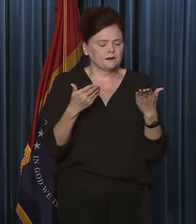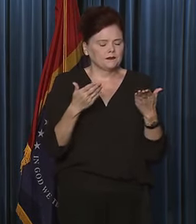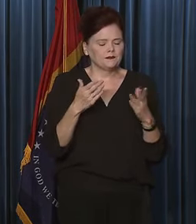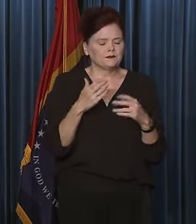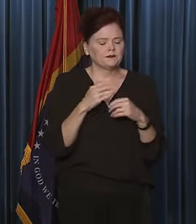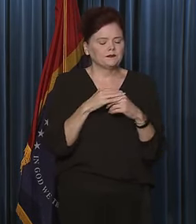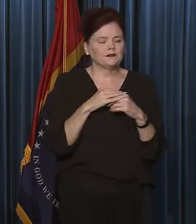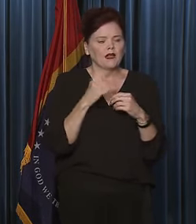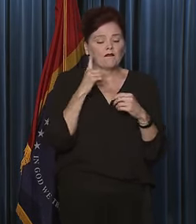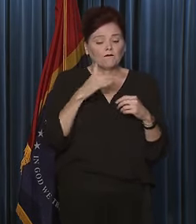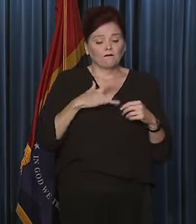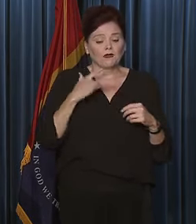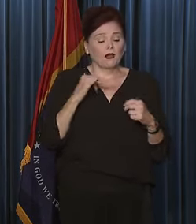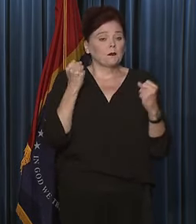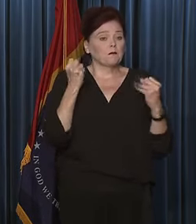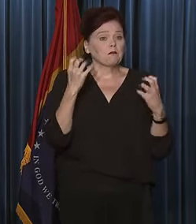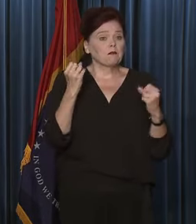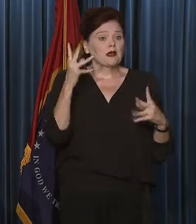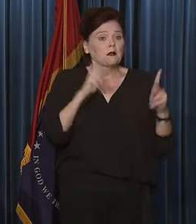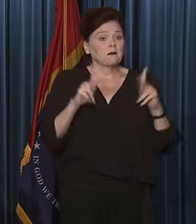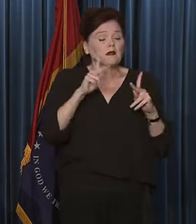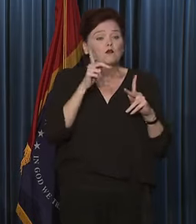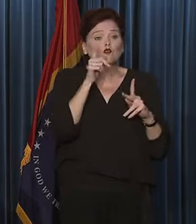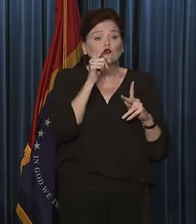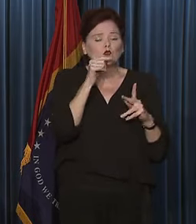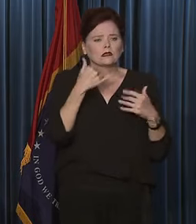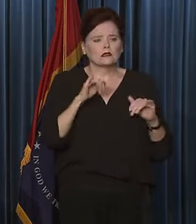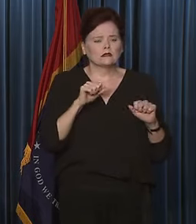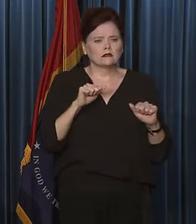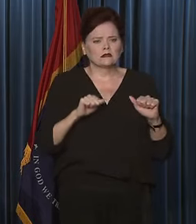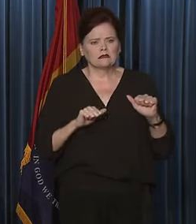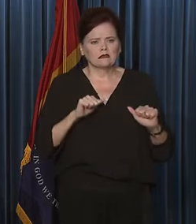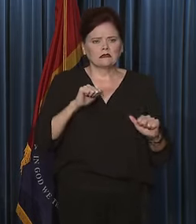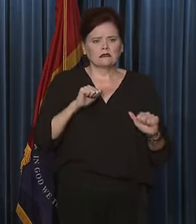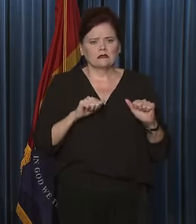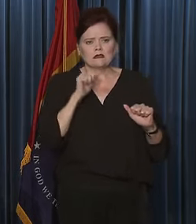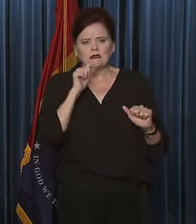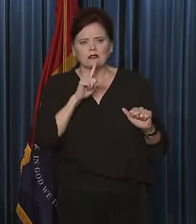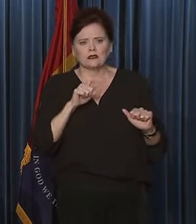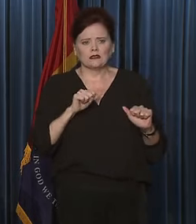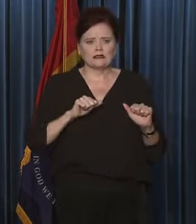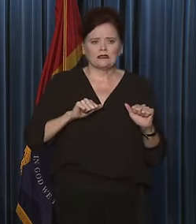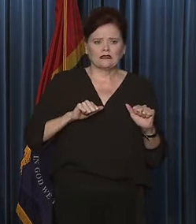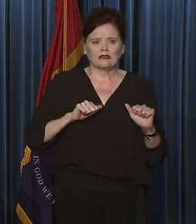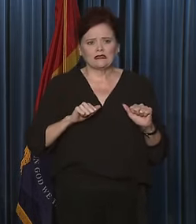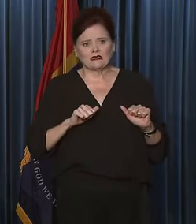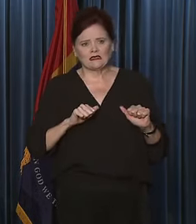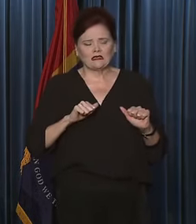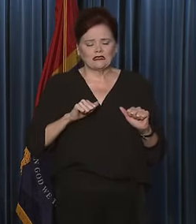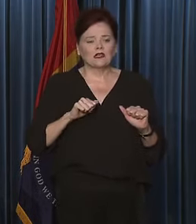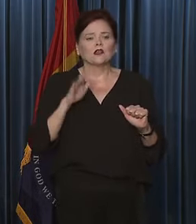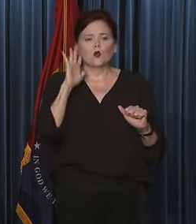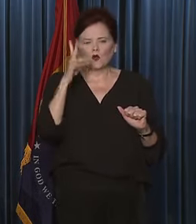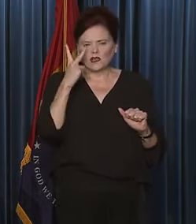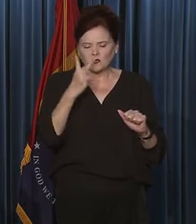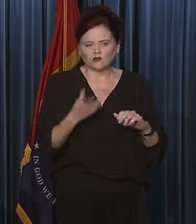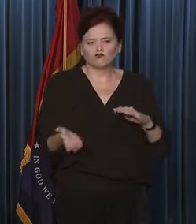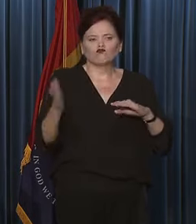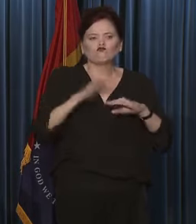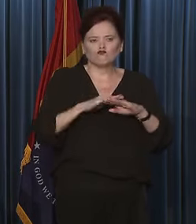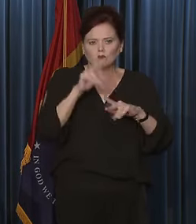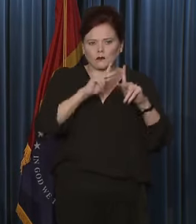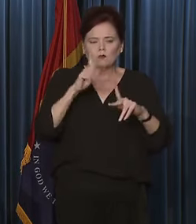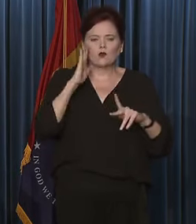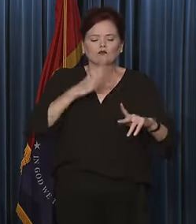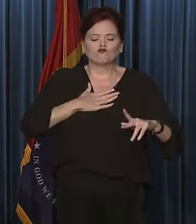like that for many of those people who may have still been hesitant, may have still been on the fence, that we will see some increases in